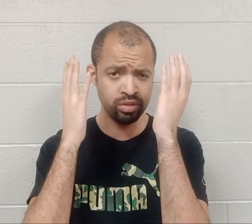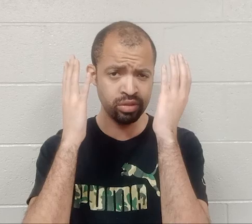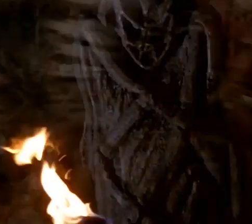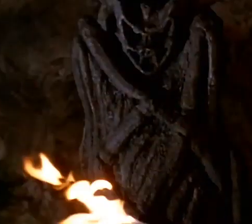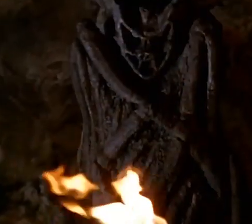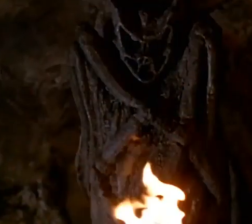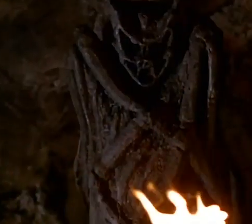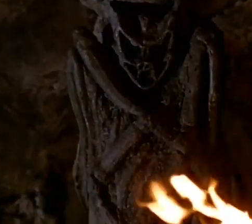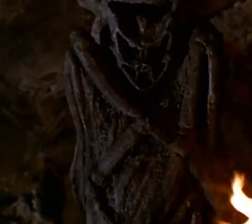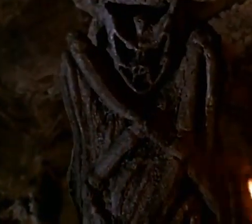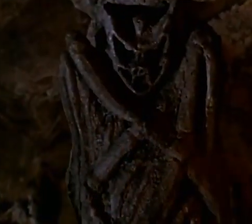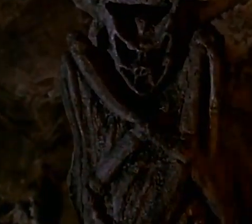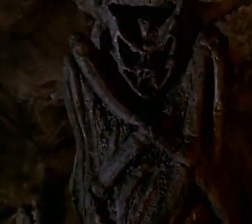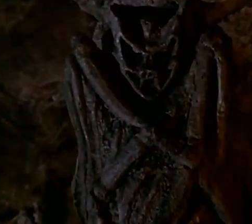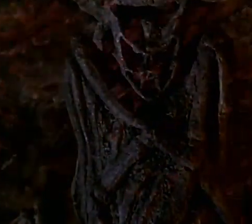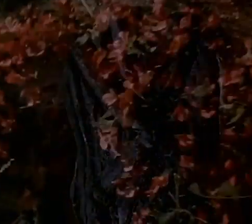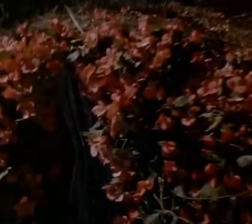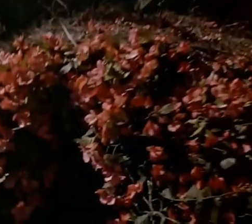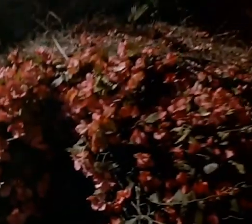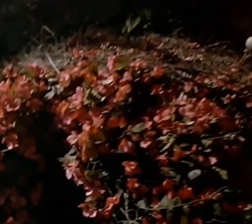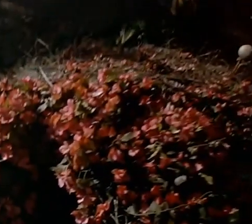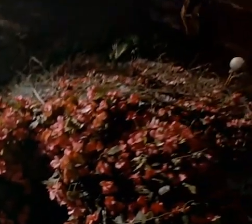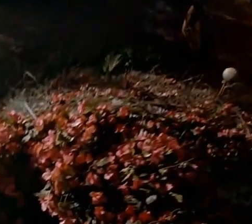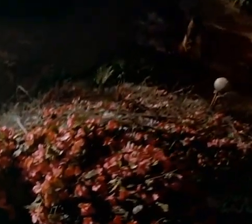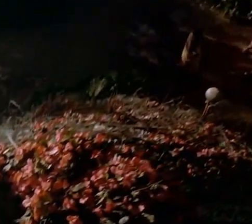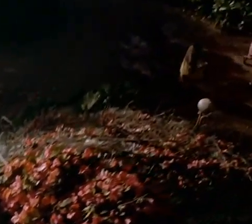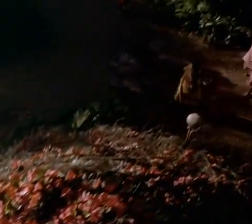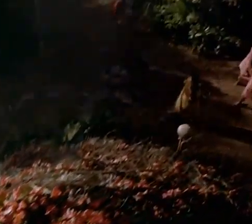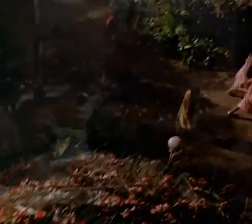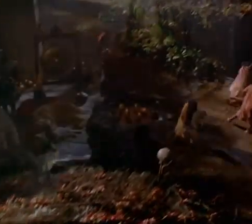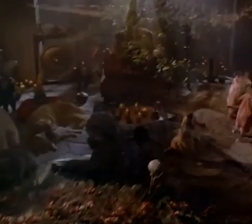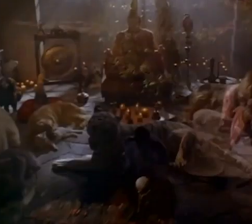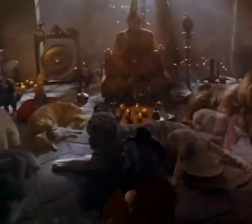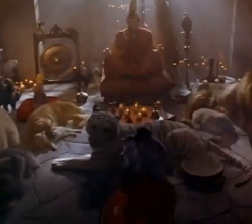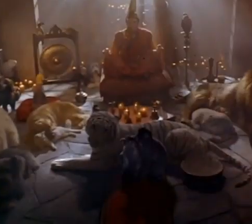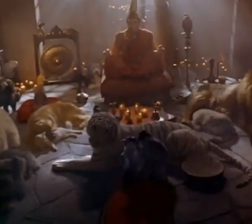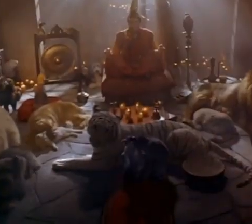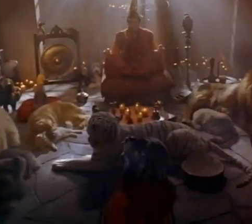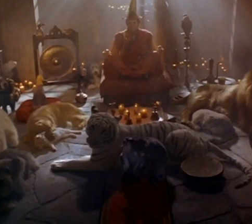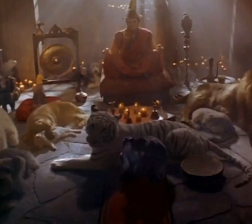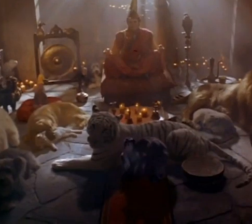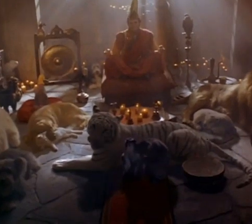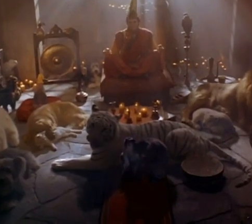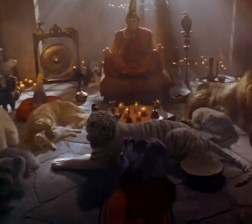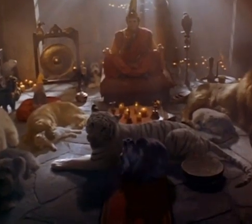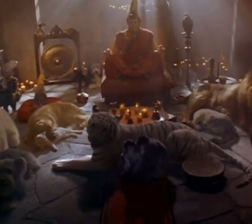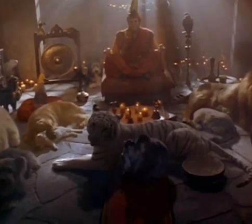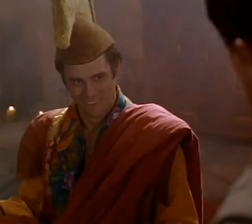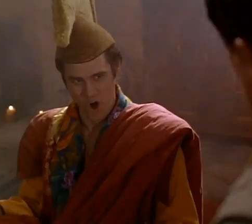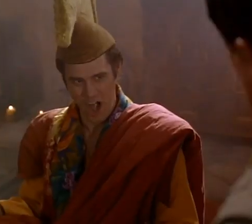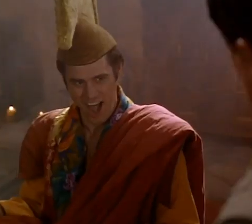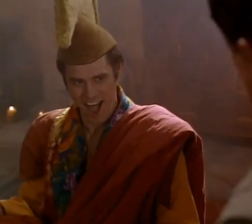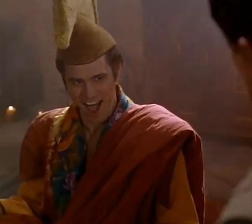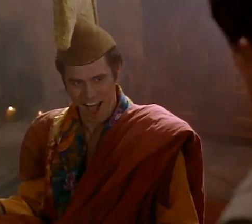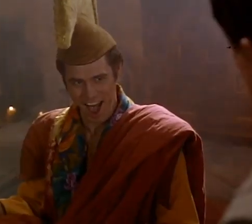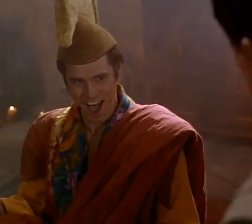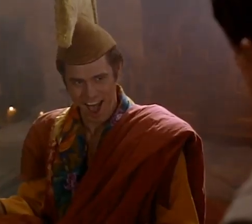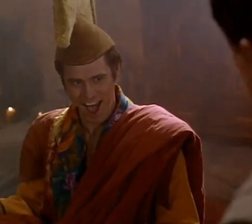Like the previous installment, the last time I saw this movie was many years ago, so this was a nice refresher because I hadn't forgotten